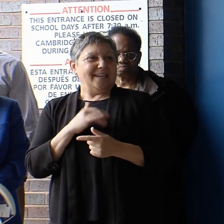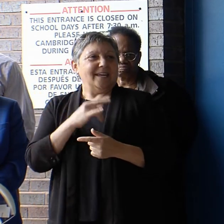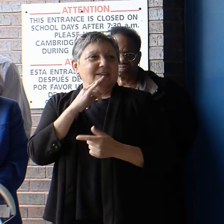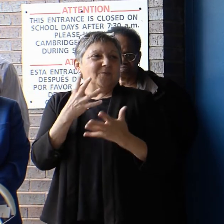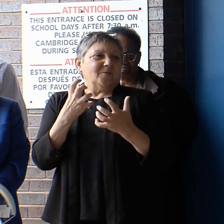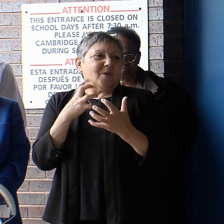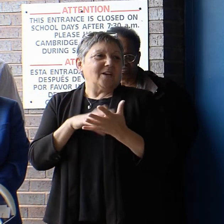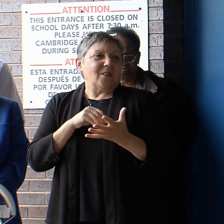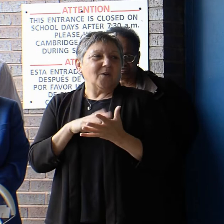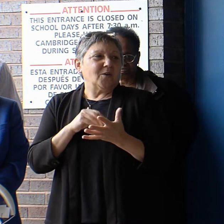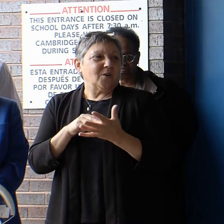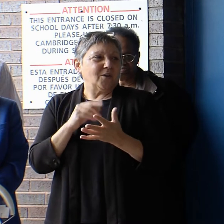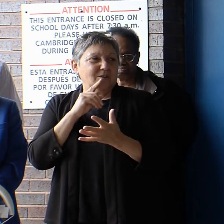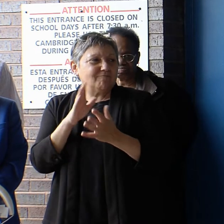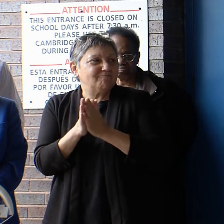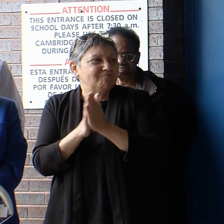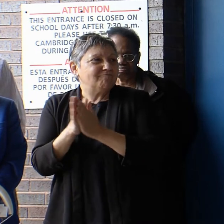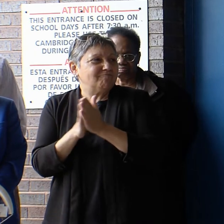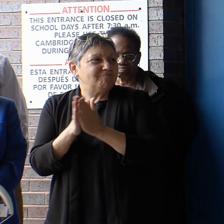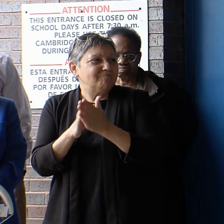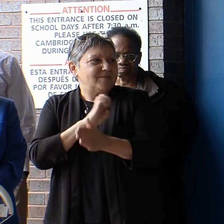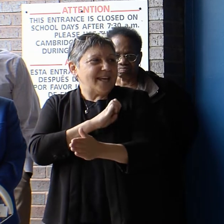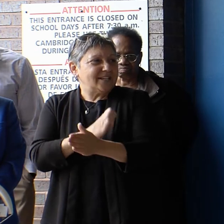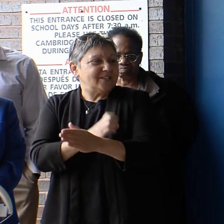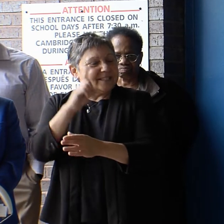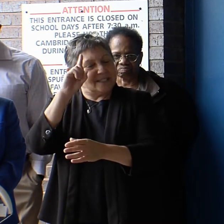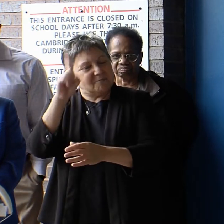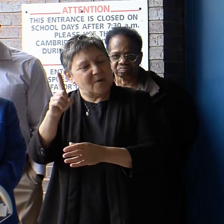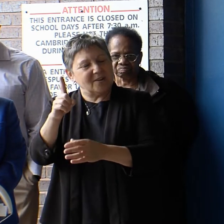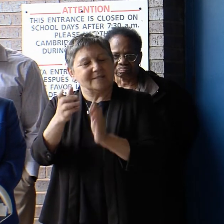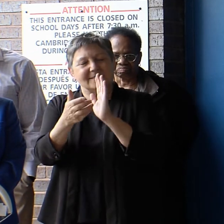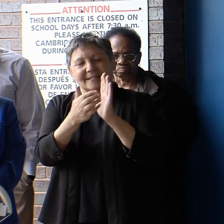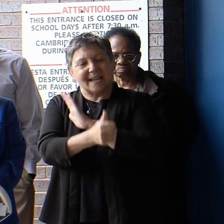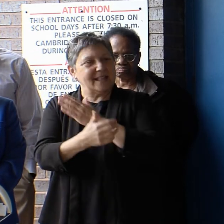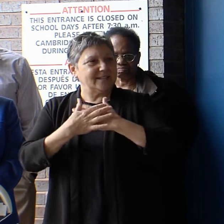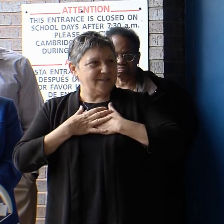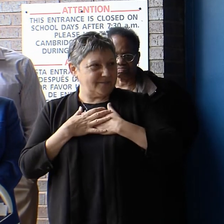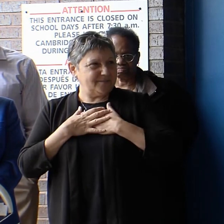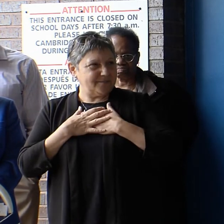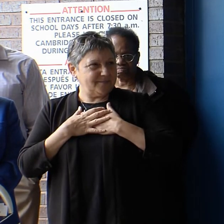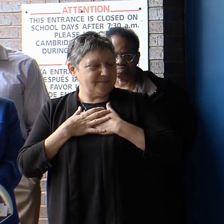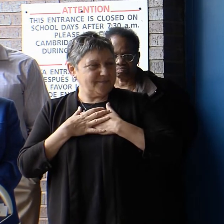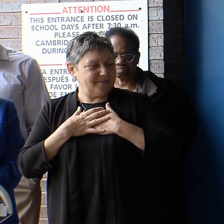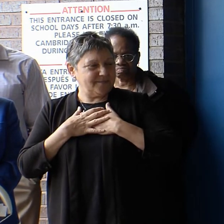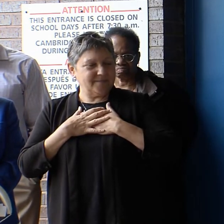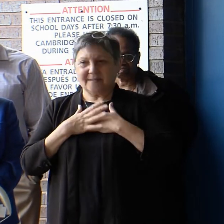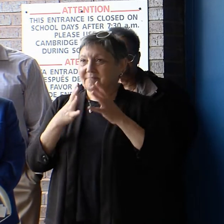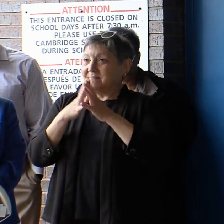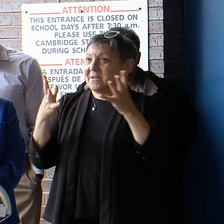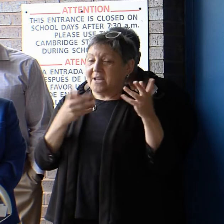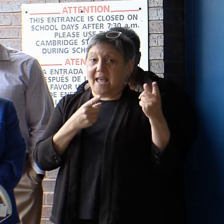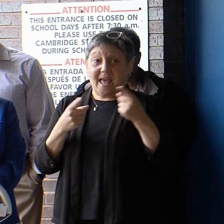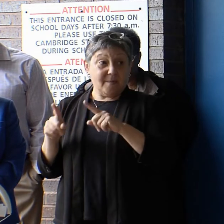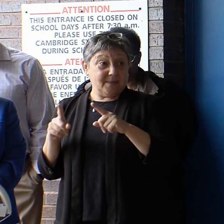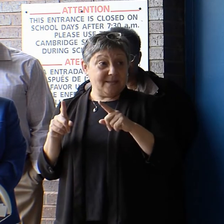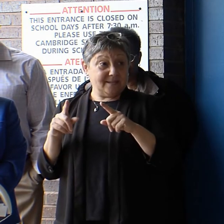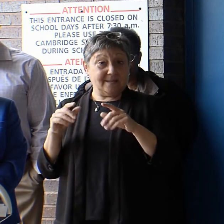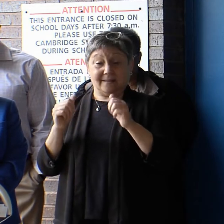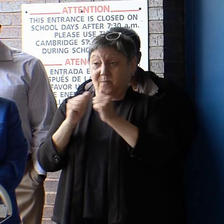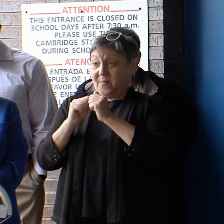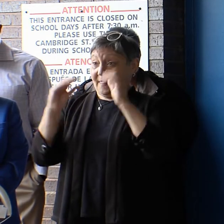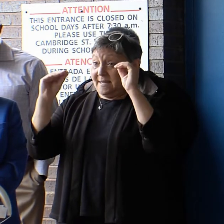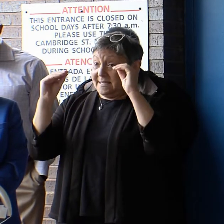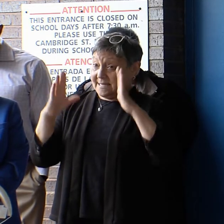They are eager. They are so smart, so talented. There's so much happening with our educators